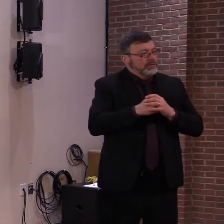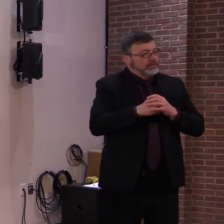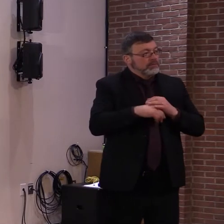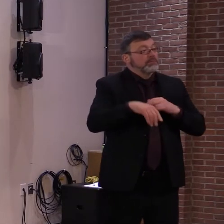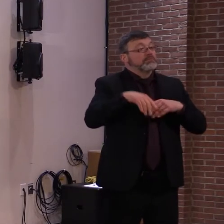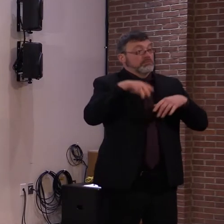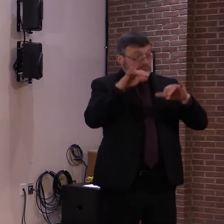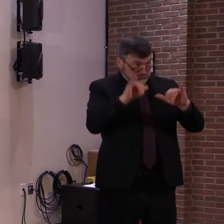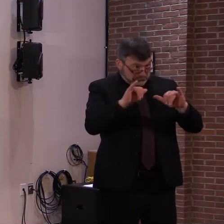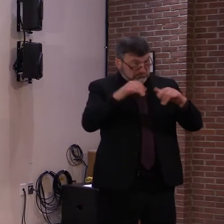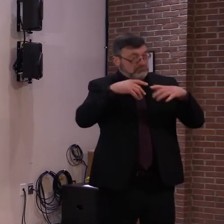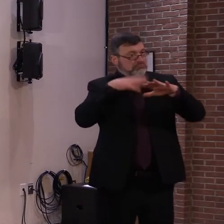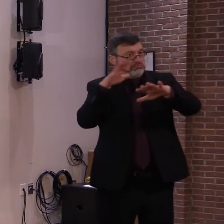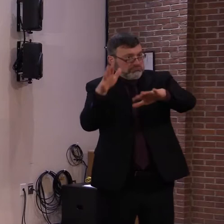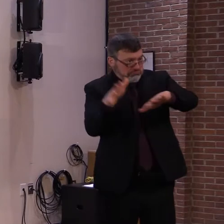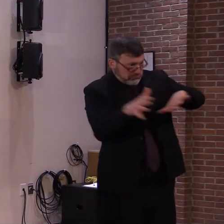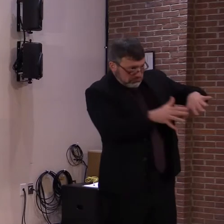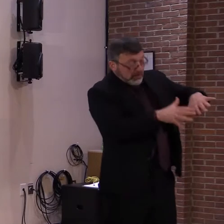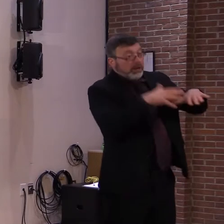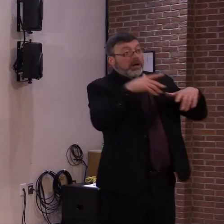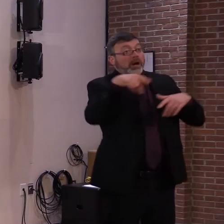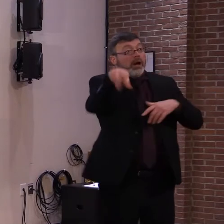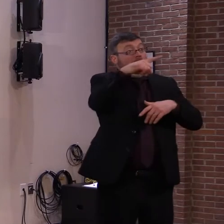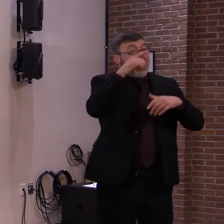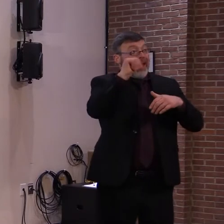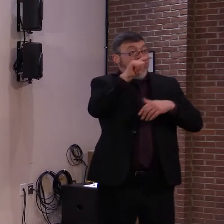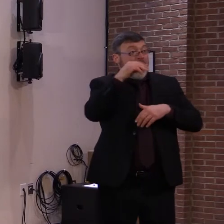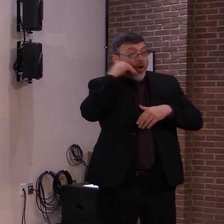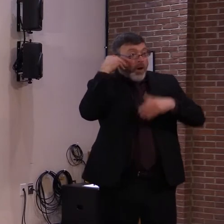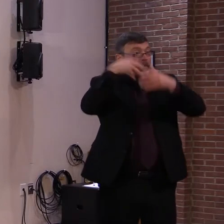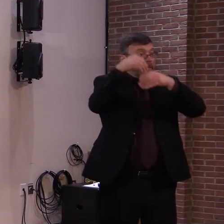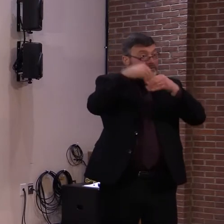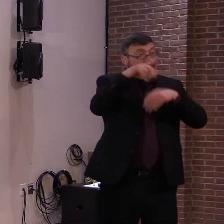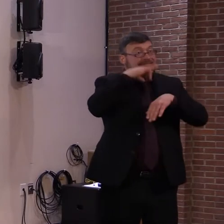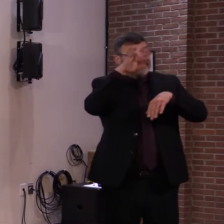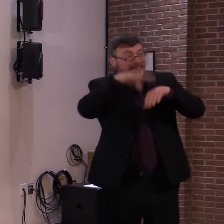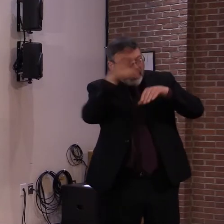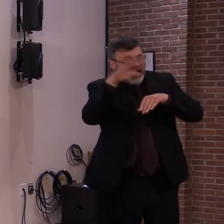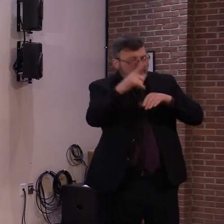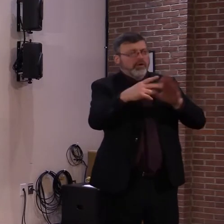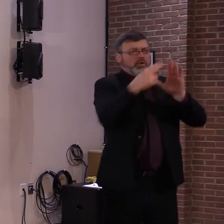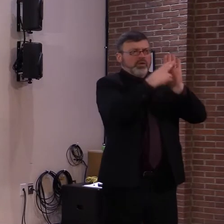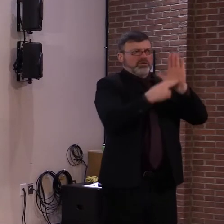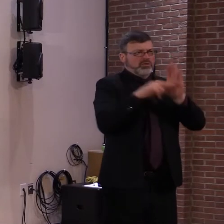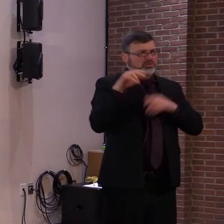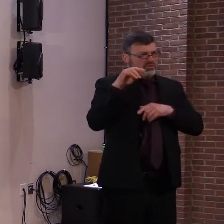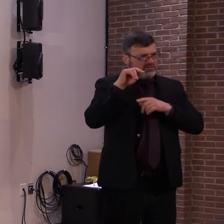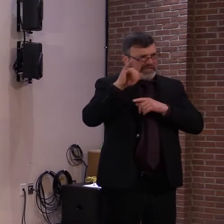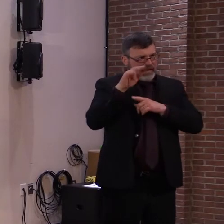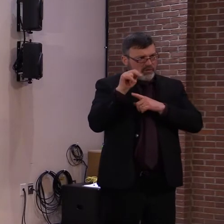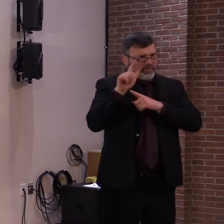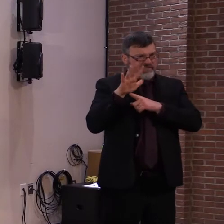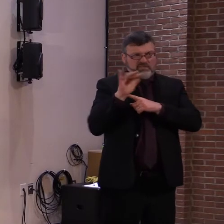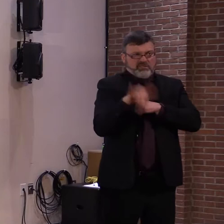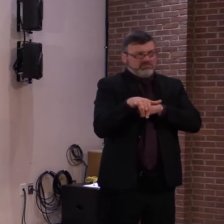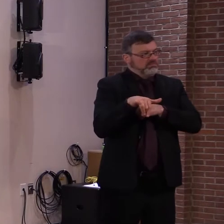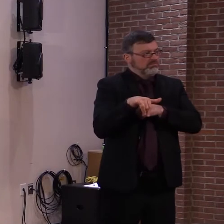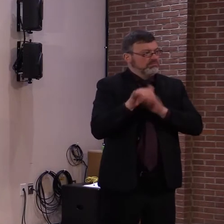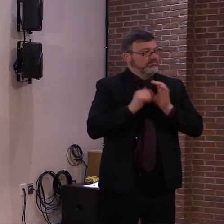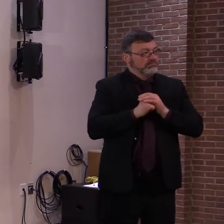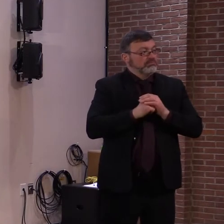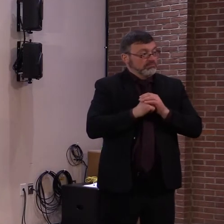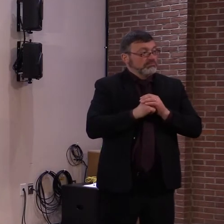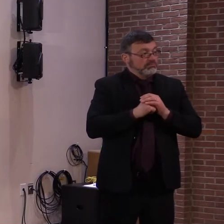Finally, with these plans, we're working towards a less chaotic, safer